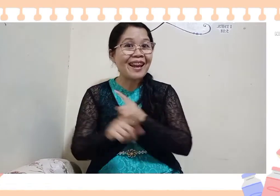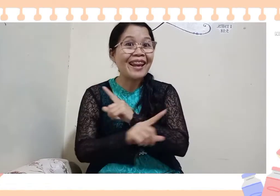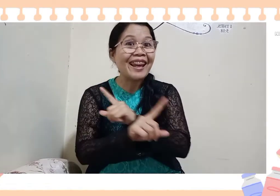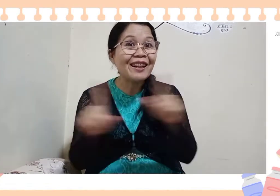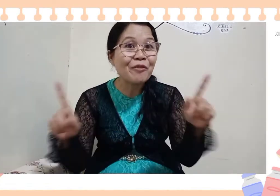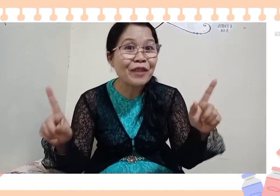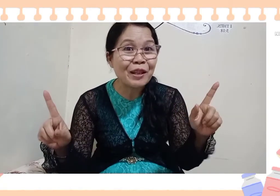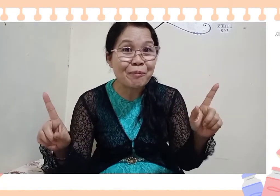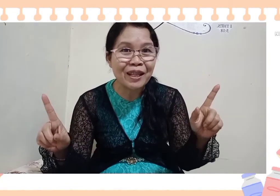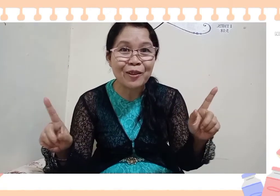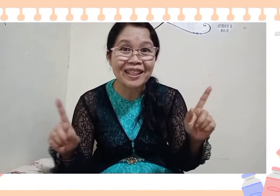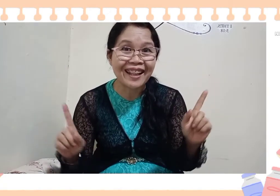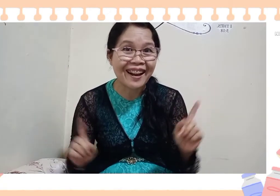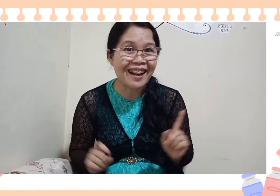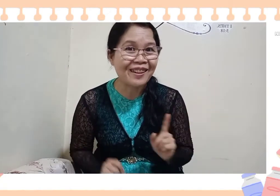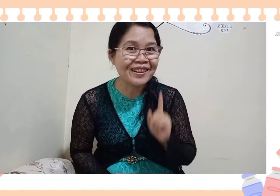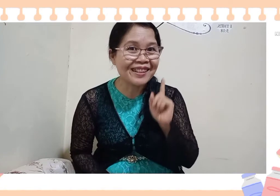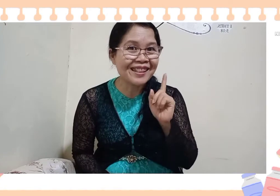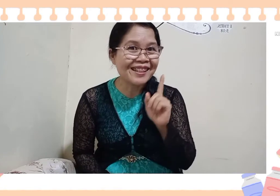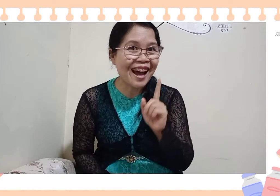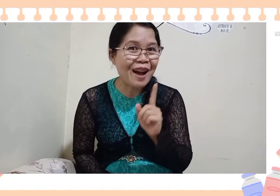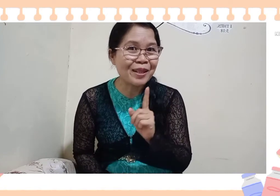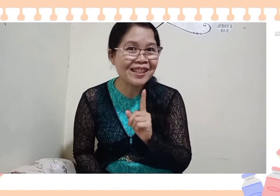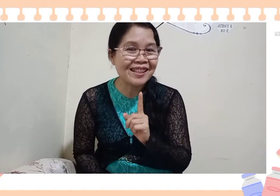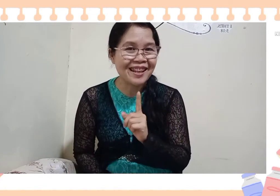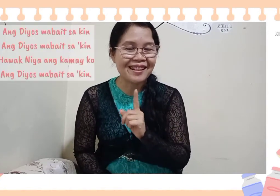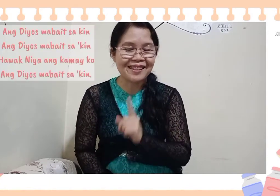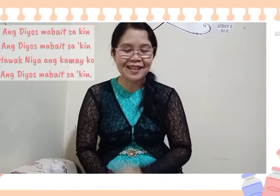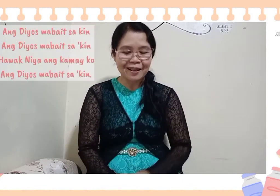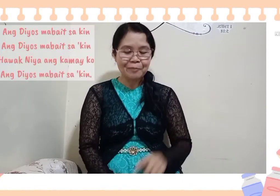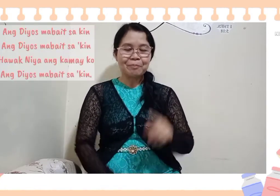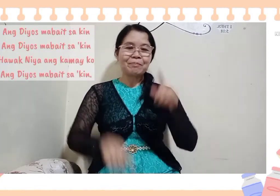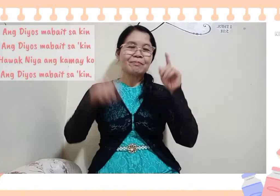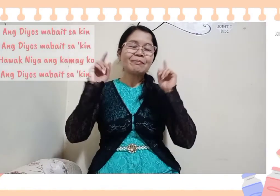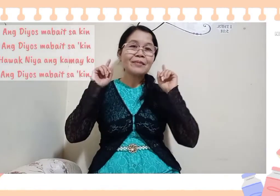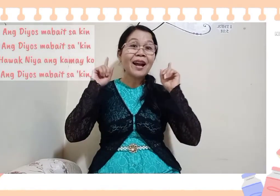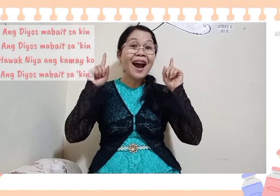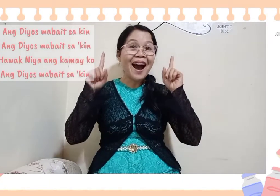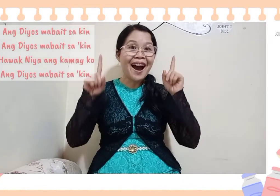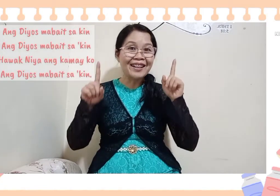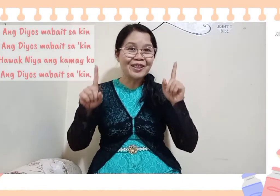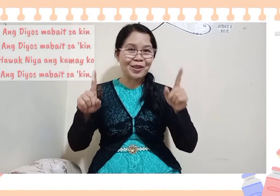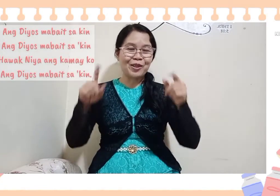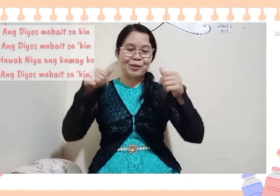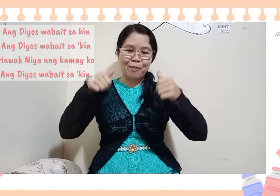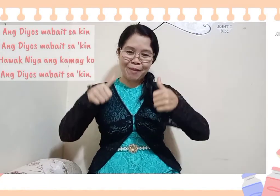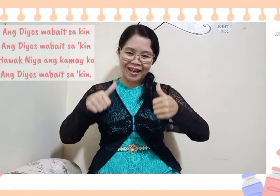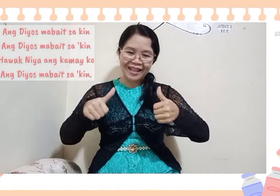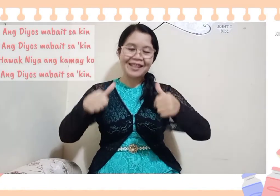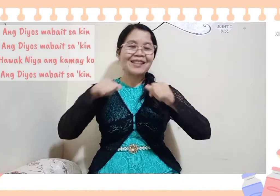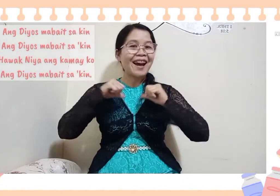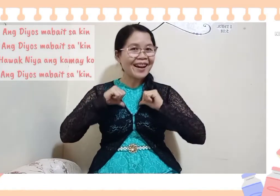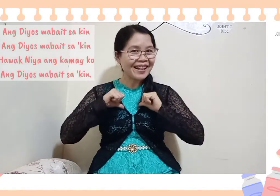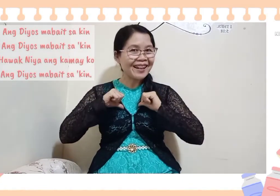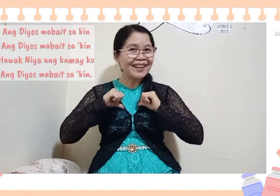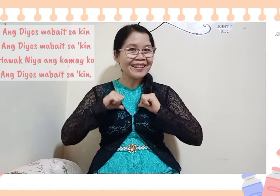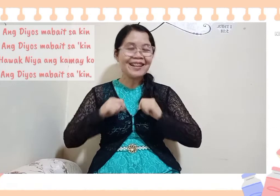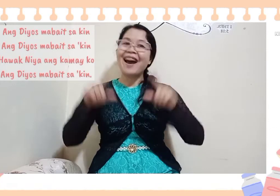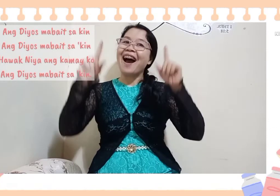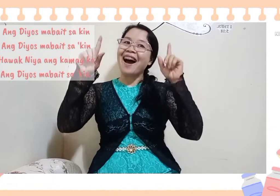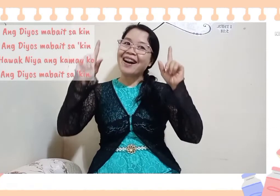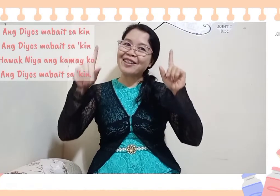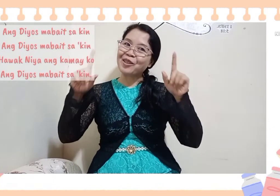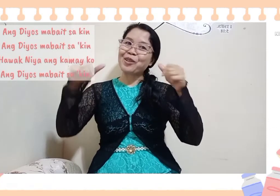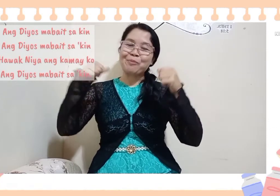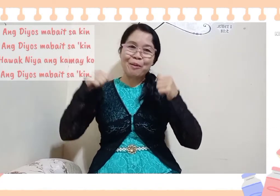me. In Filipino, in Tagalog, this is how it sings. Ang Diyos mabait sakin.